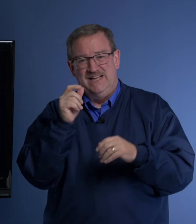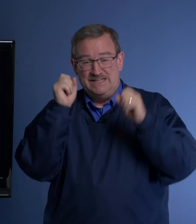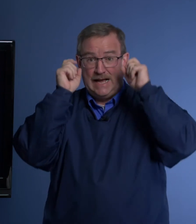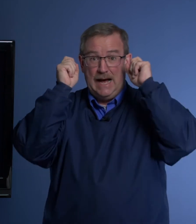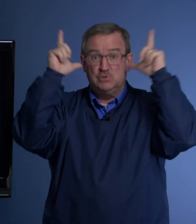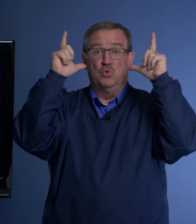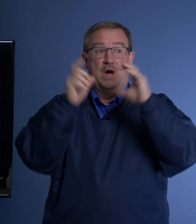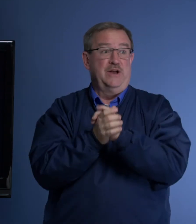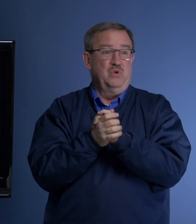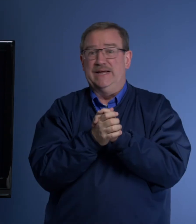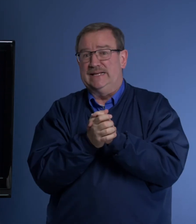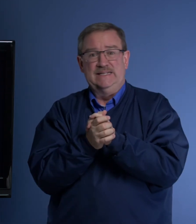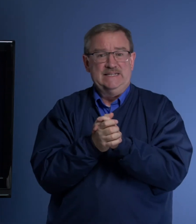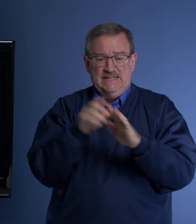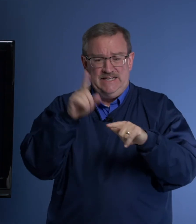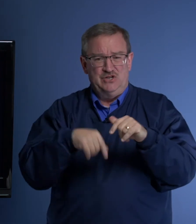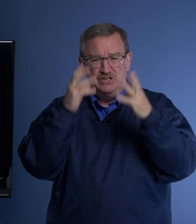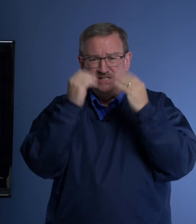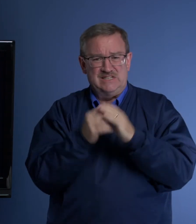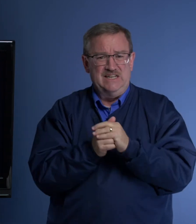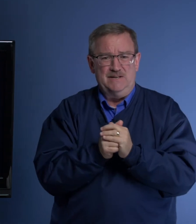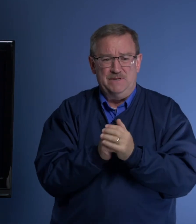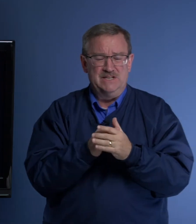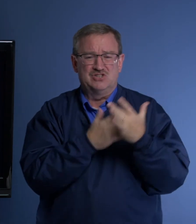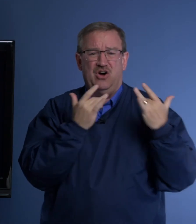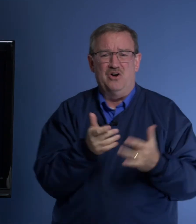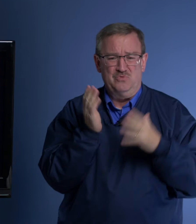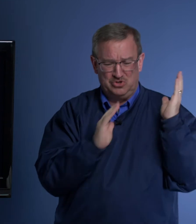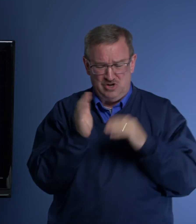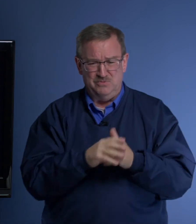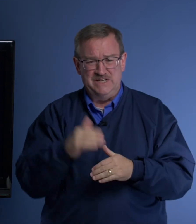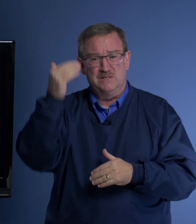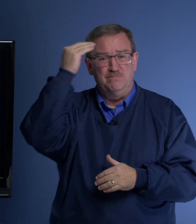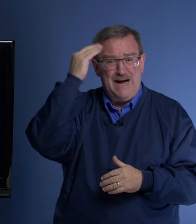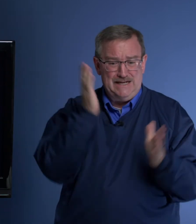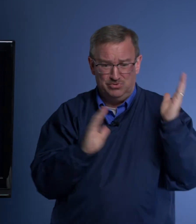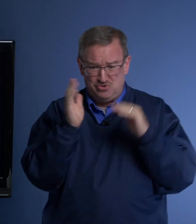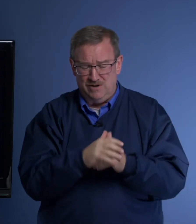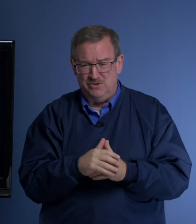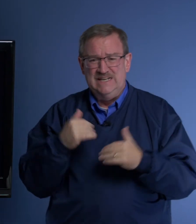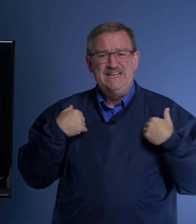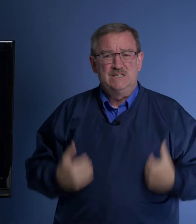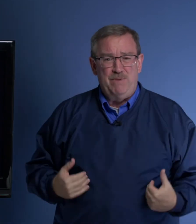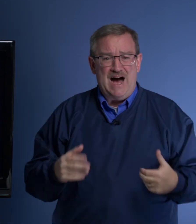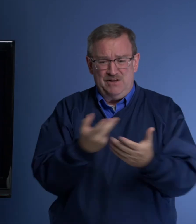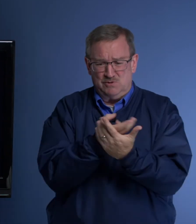his eyes were wide awake and he couldn't sleep. And his heart was troubled. His mind was troubled. His body was